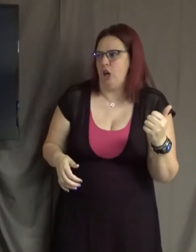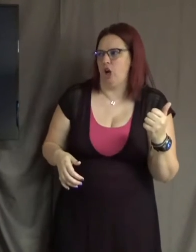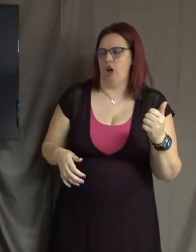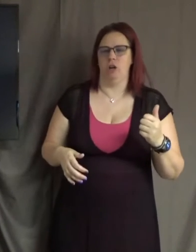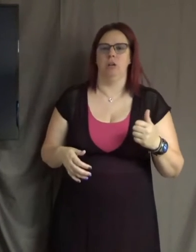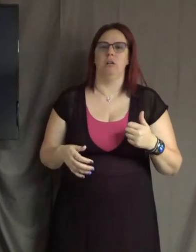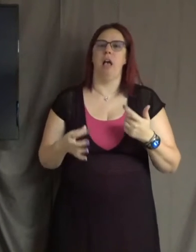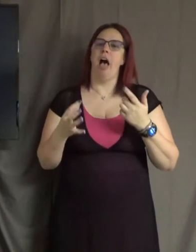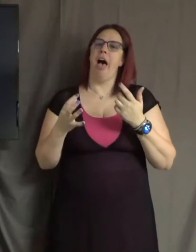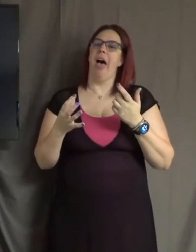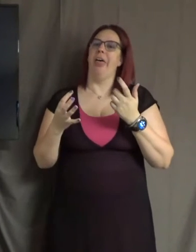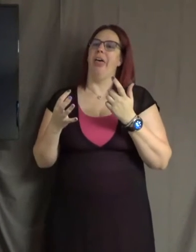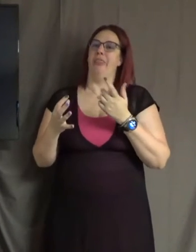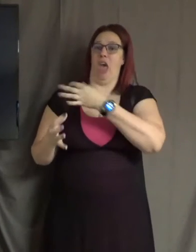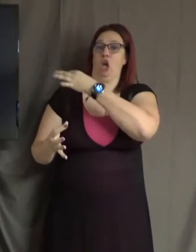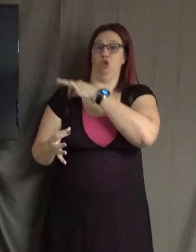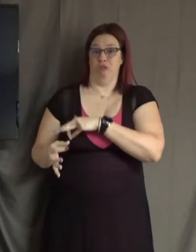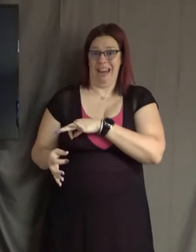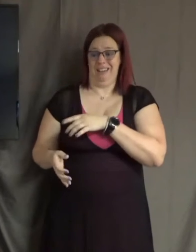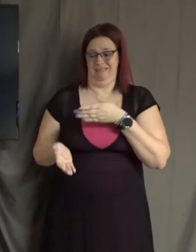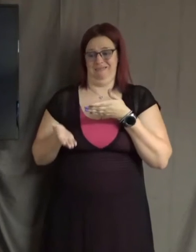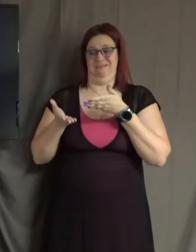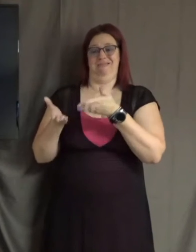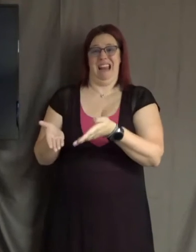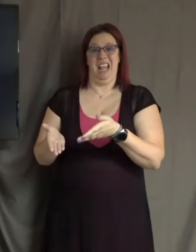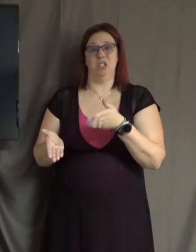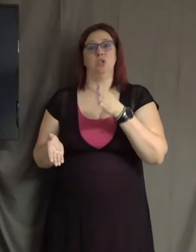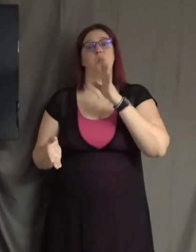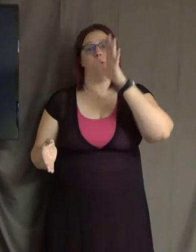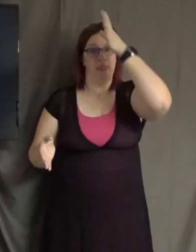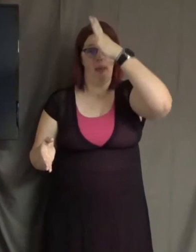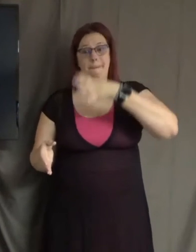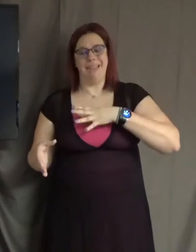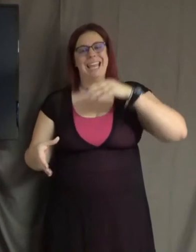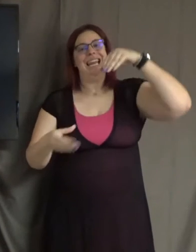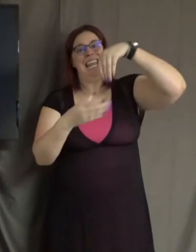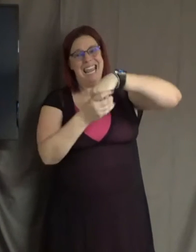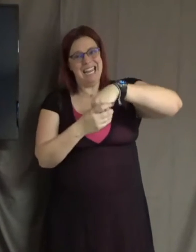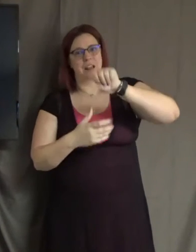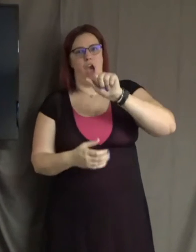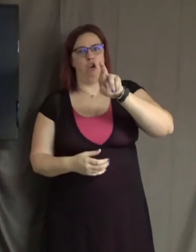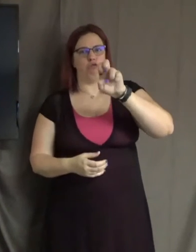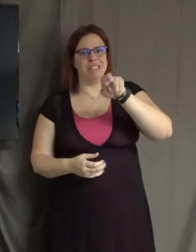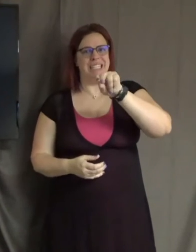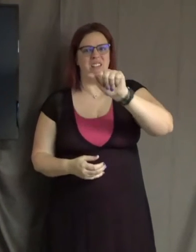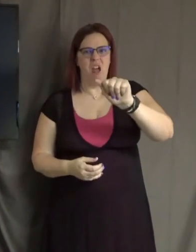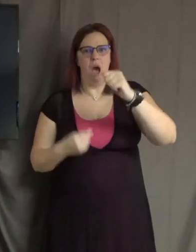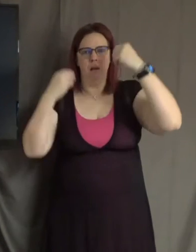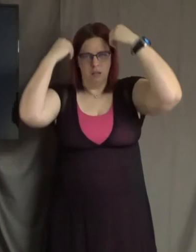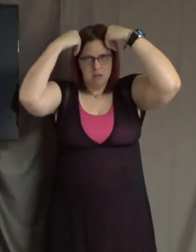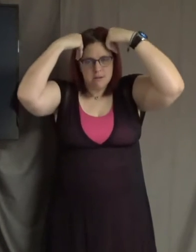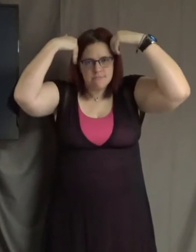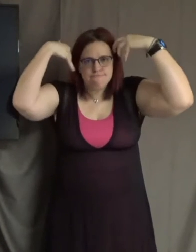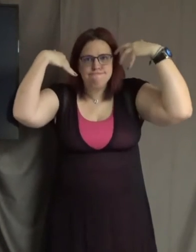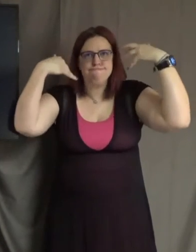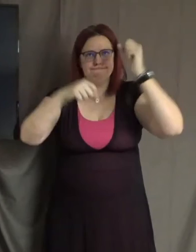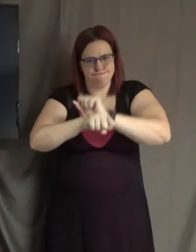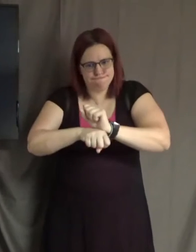actually in the arena, whose face is marred by dust and sweat and blood, who strives valiantly,